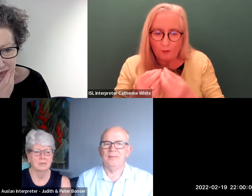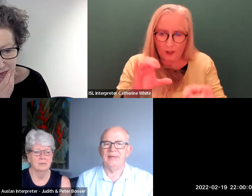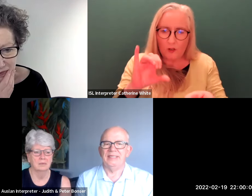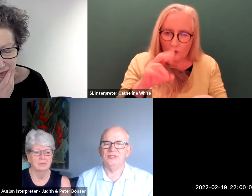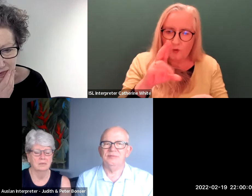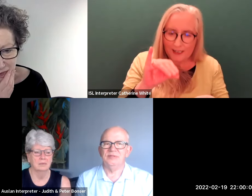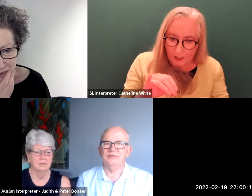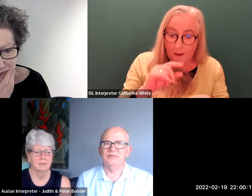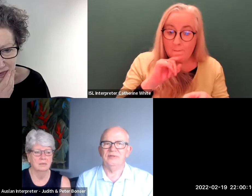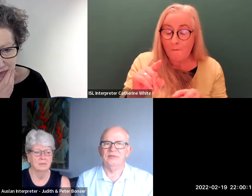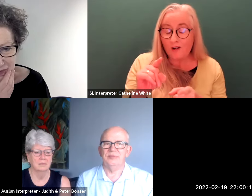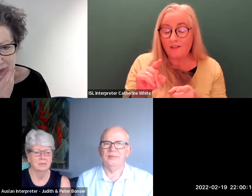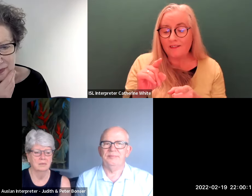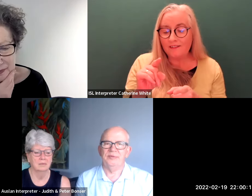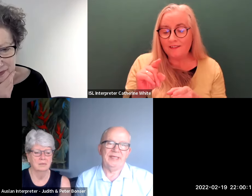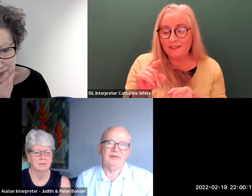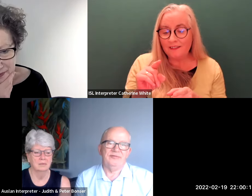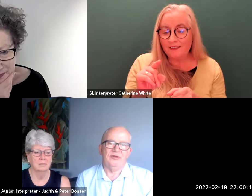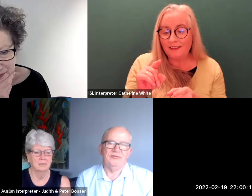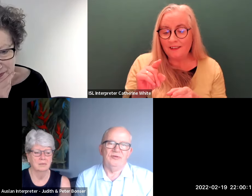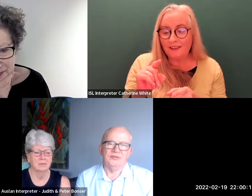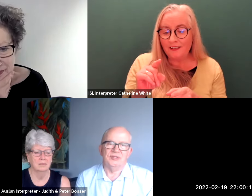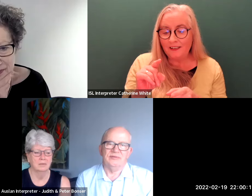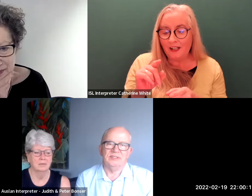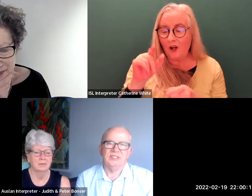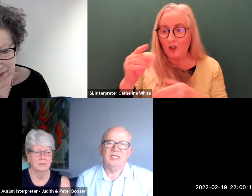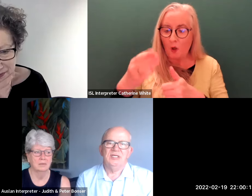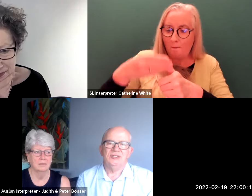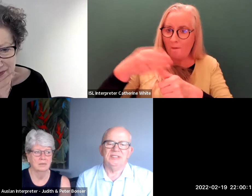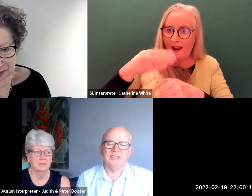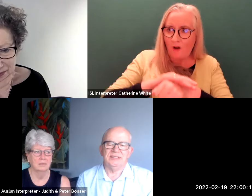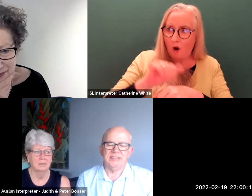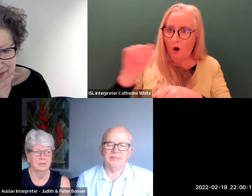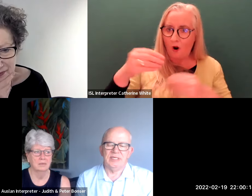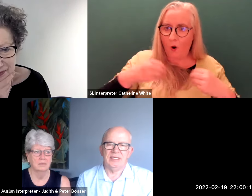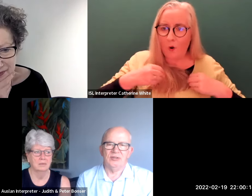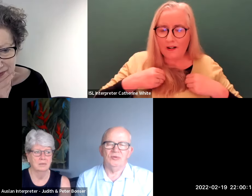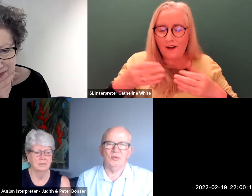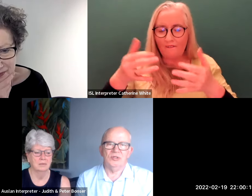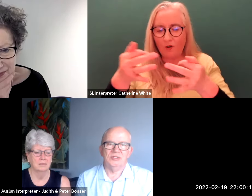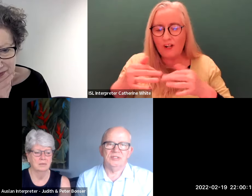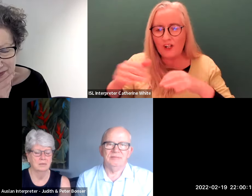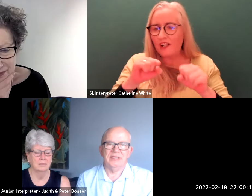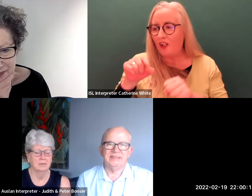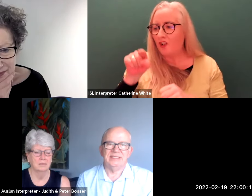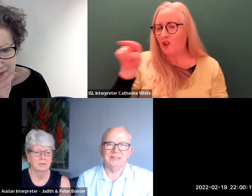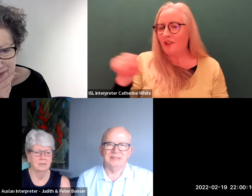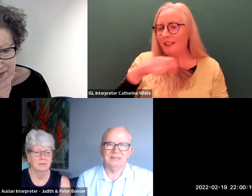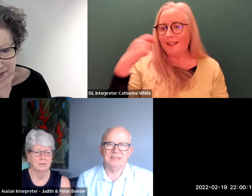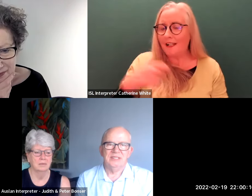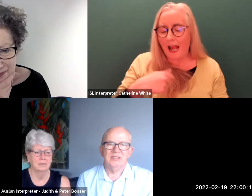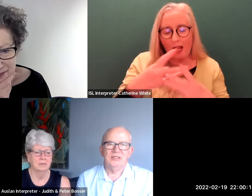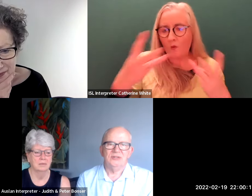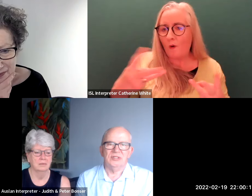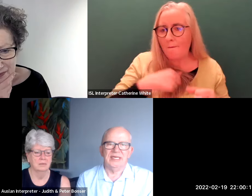but in terms of preparing for her funeral service she said to me i don't want my sons